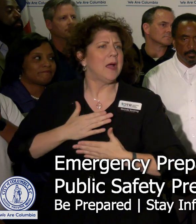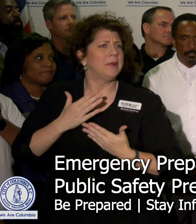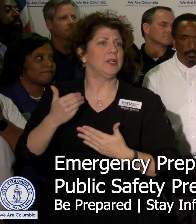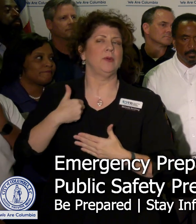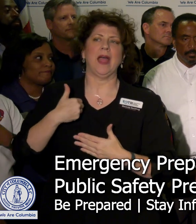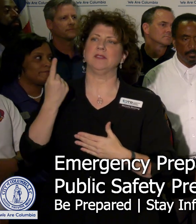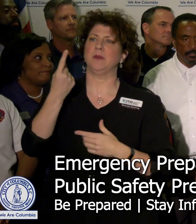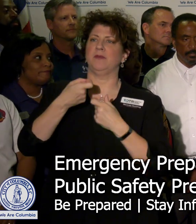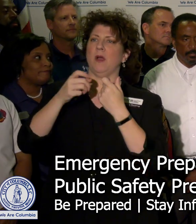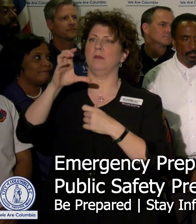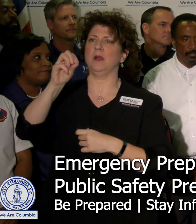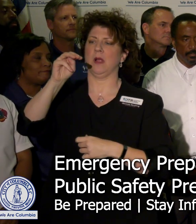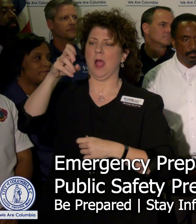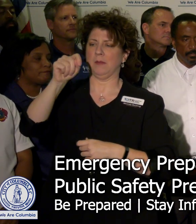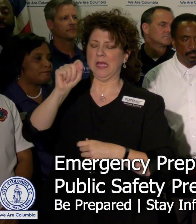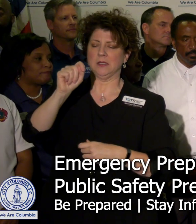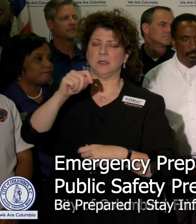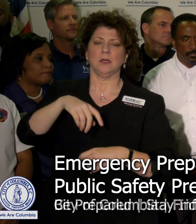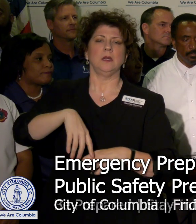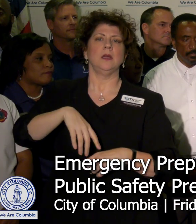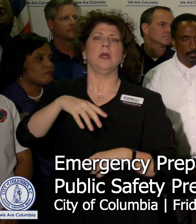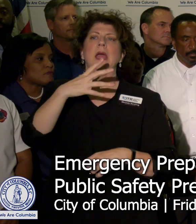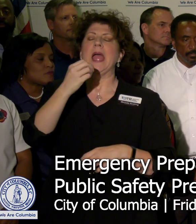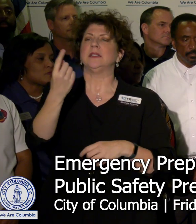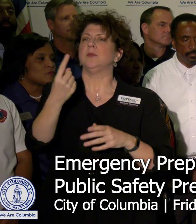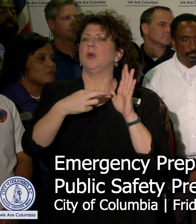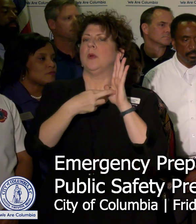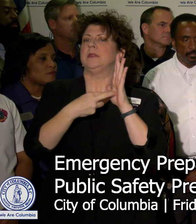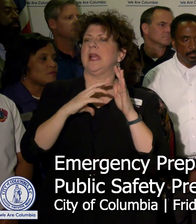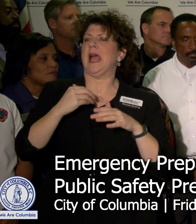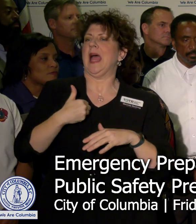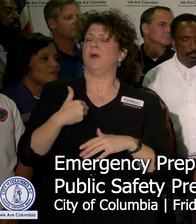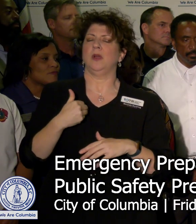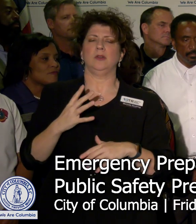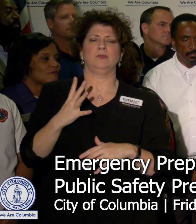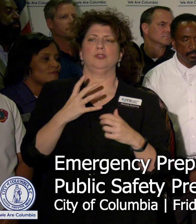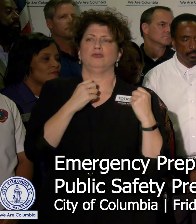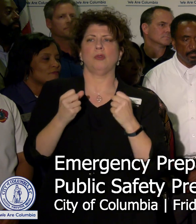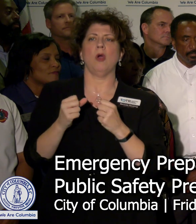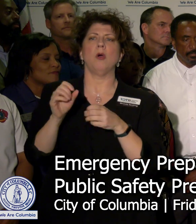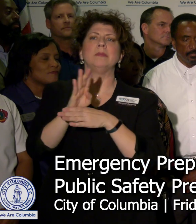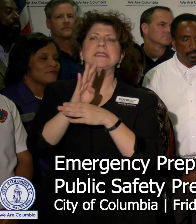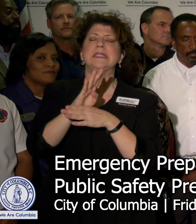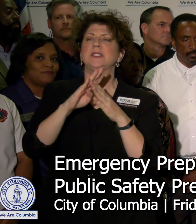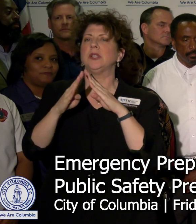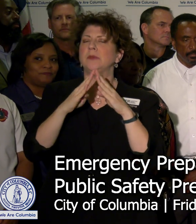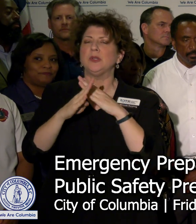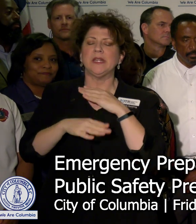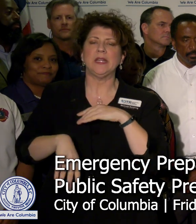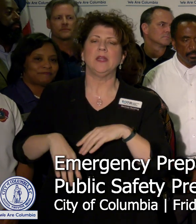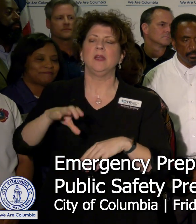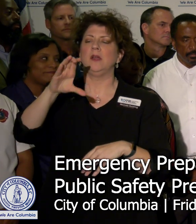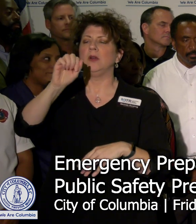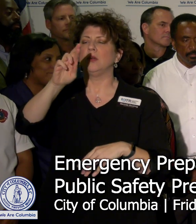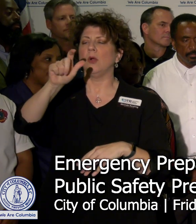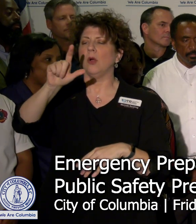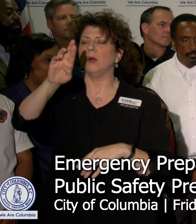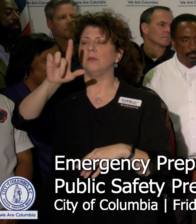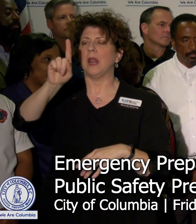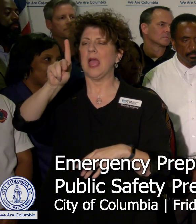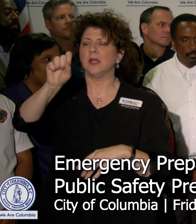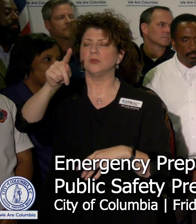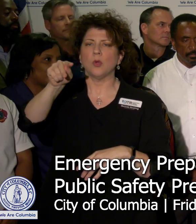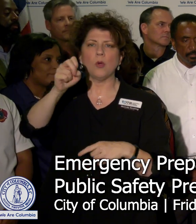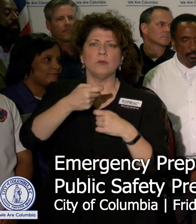Comet with us John Ando and representing our robust and strong business community, Carl Blackstone, the President and CEO of the